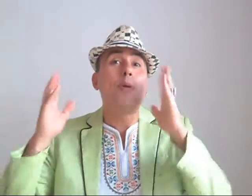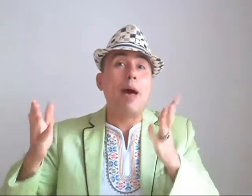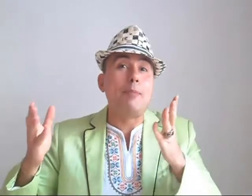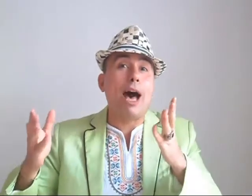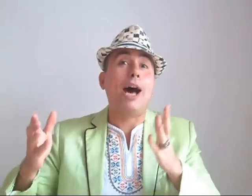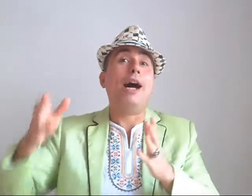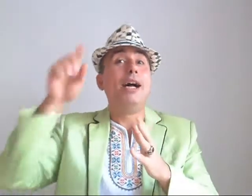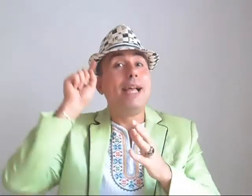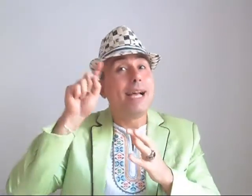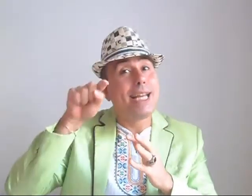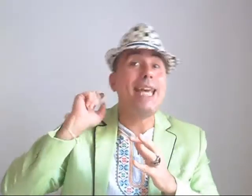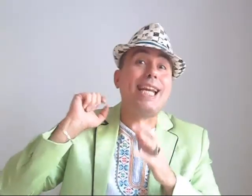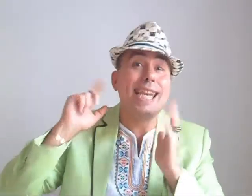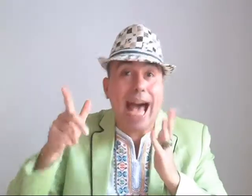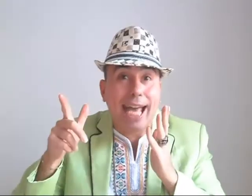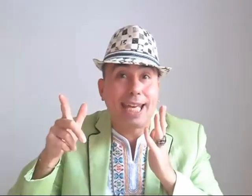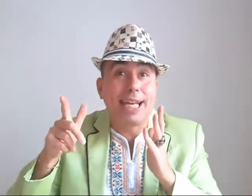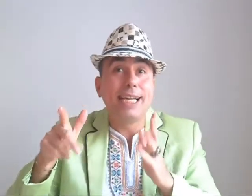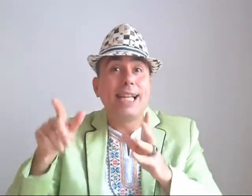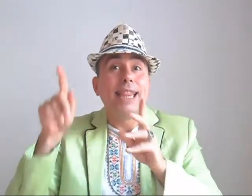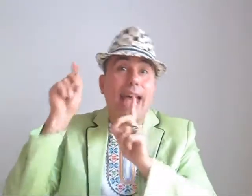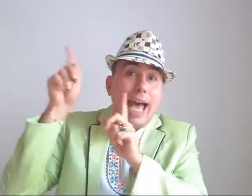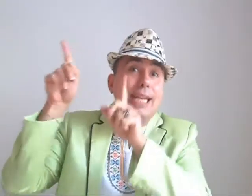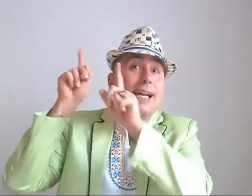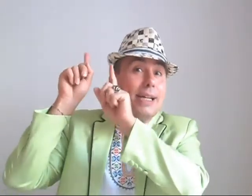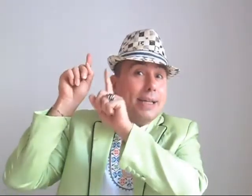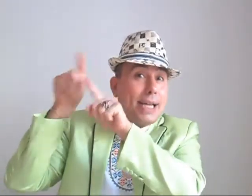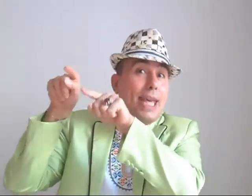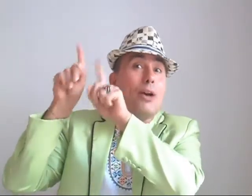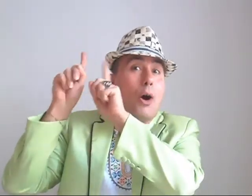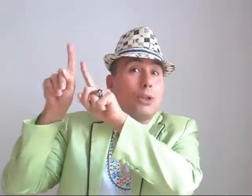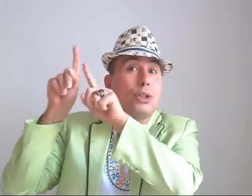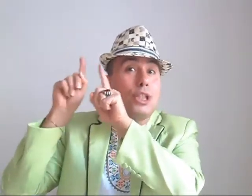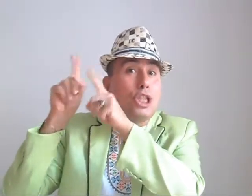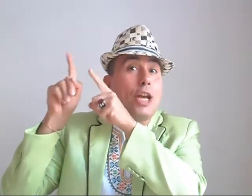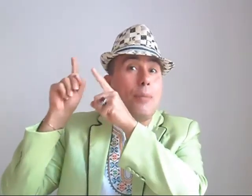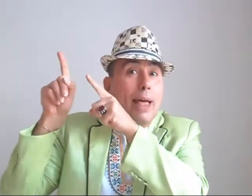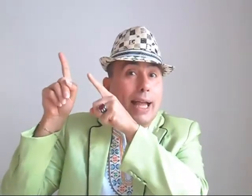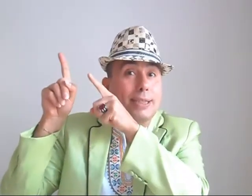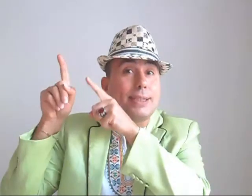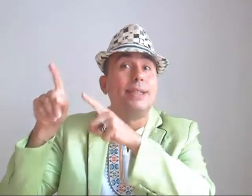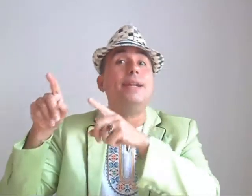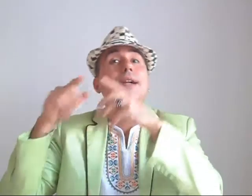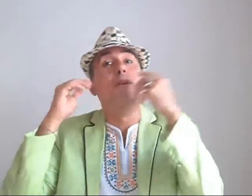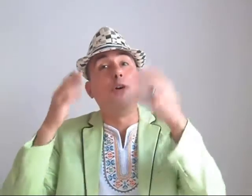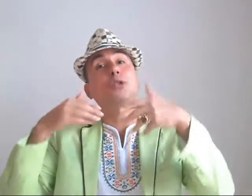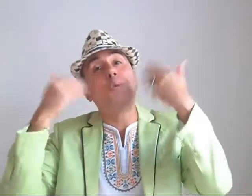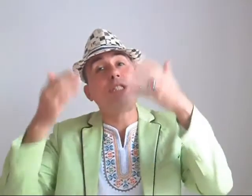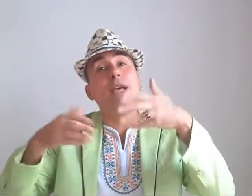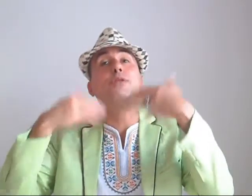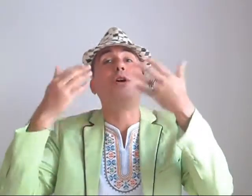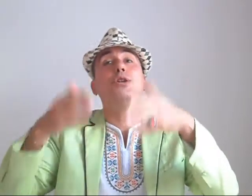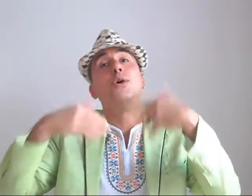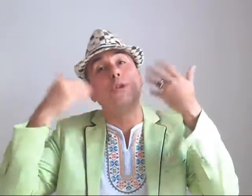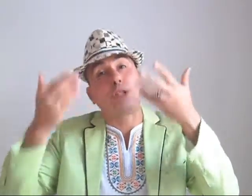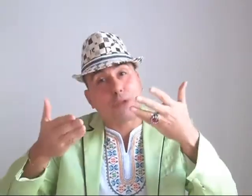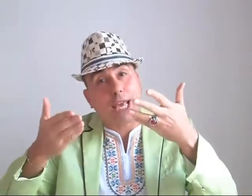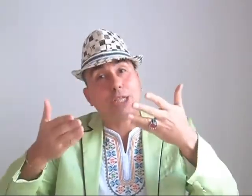remember, click like, then click also the jingle bells For to receive the new notification